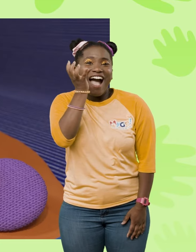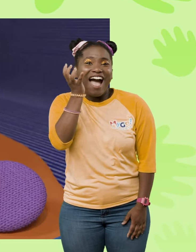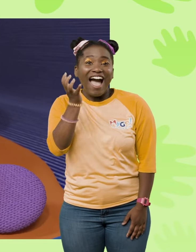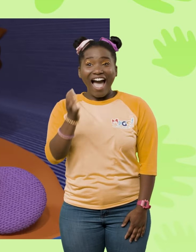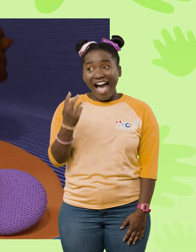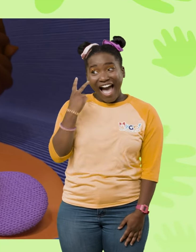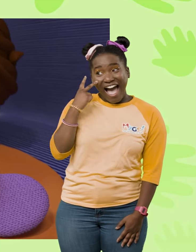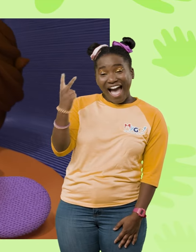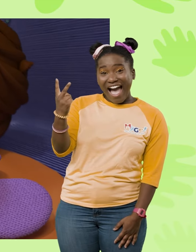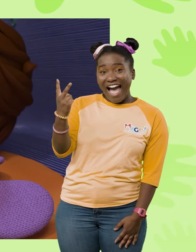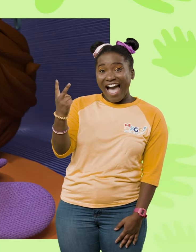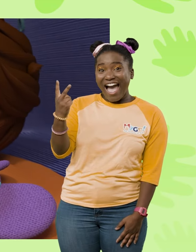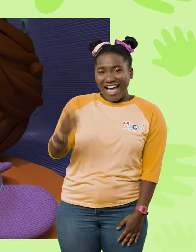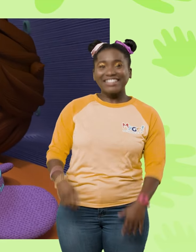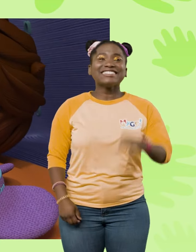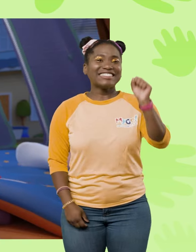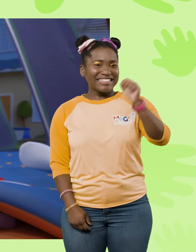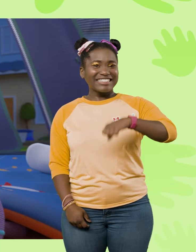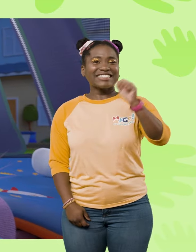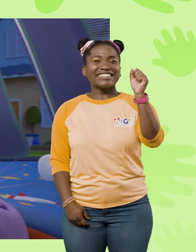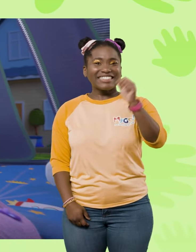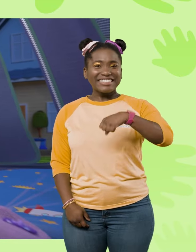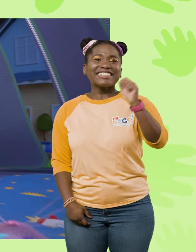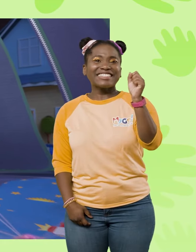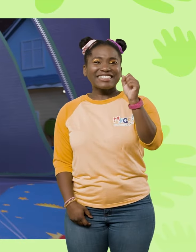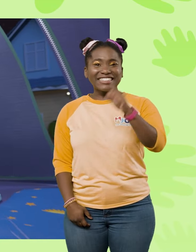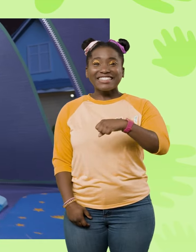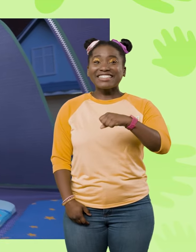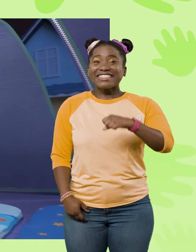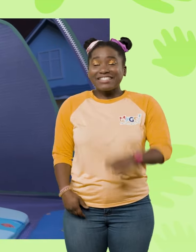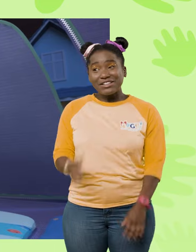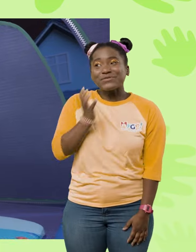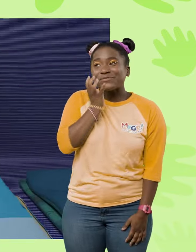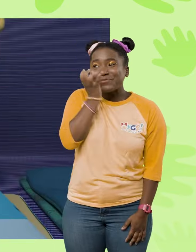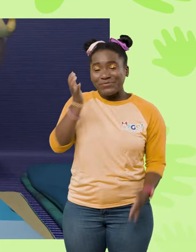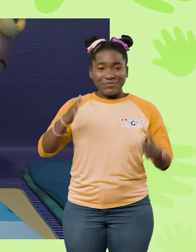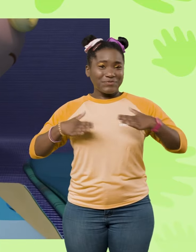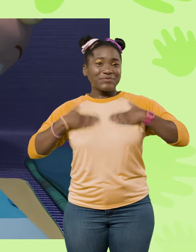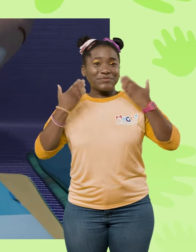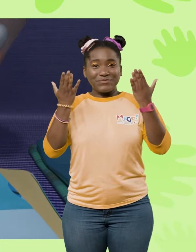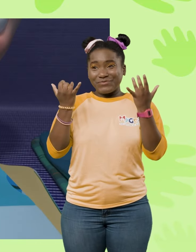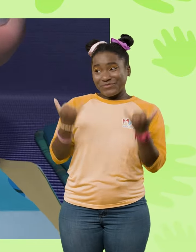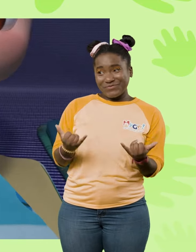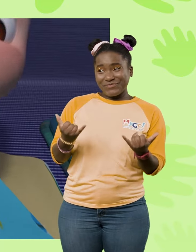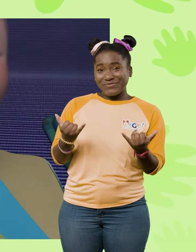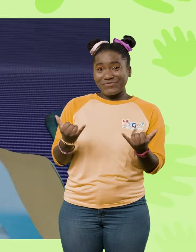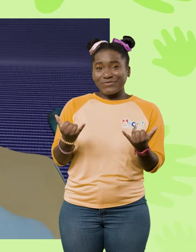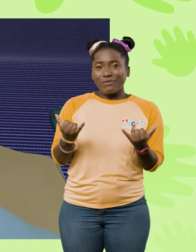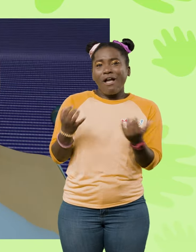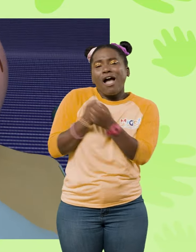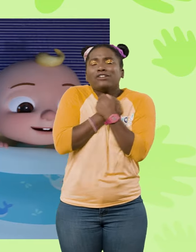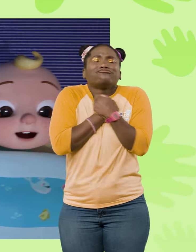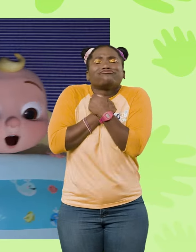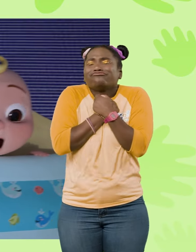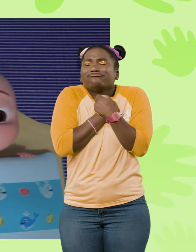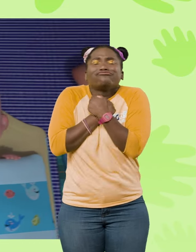warm, you see. Yes, yes, yes, I'm warm and happy now. Cozy,